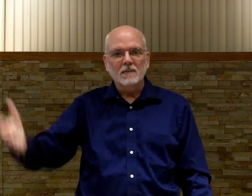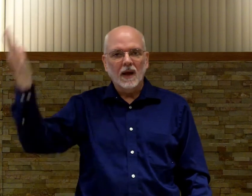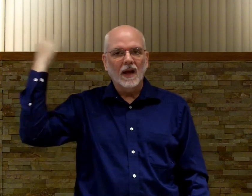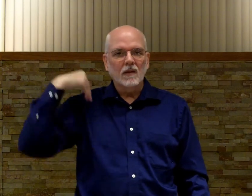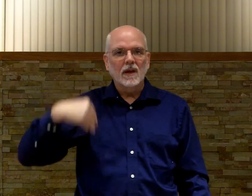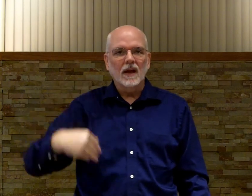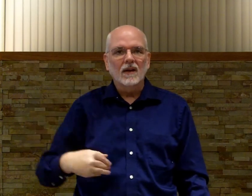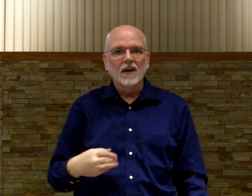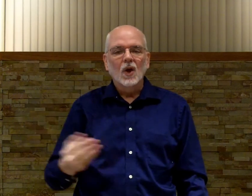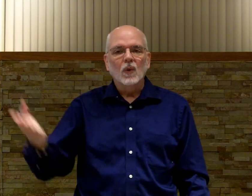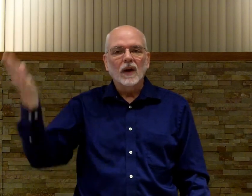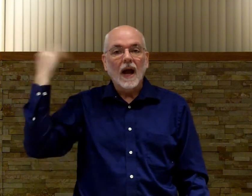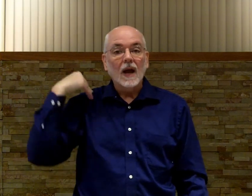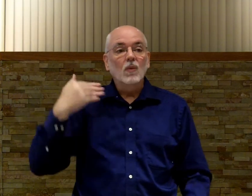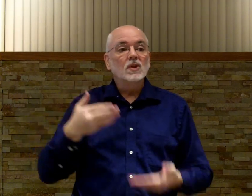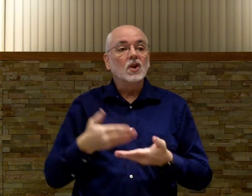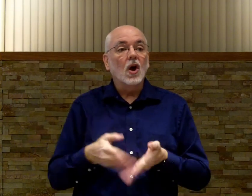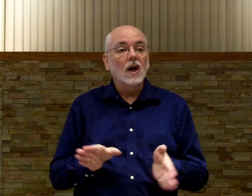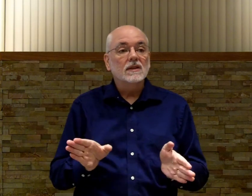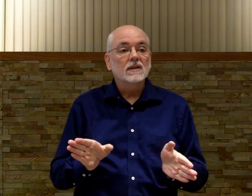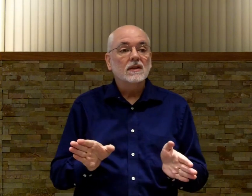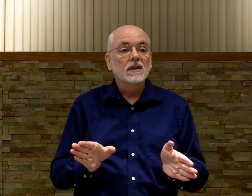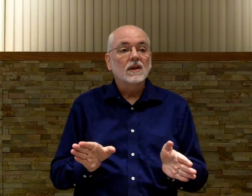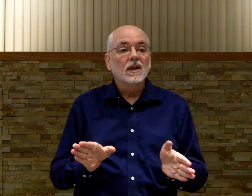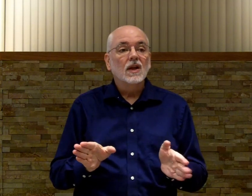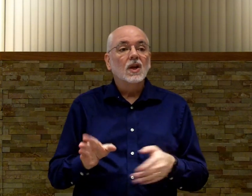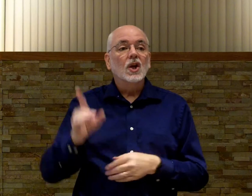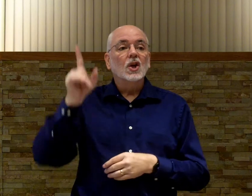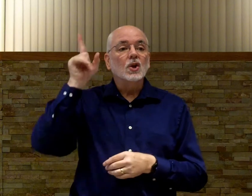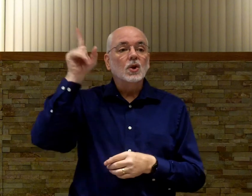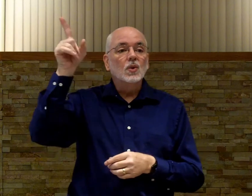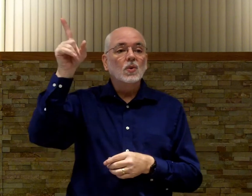That's behind me now. When I was lost. When